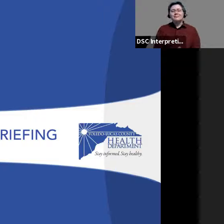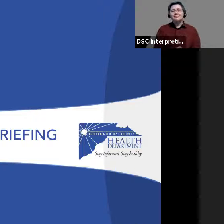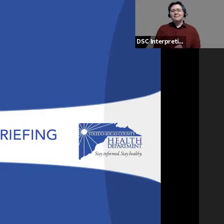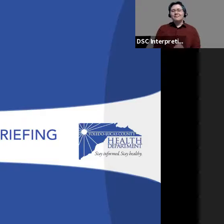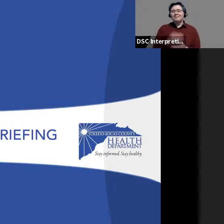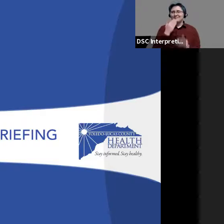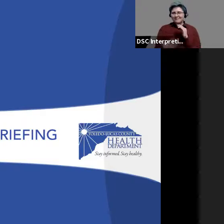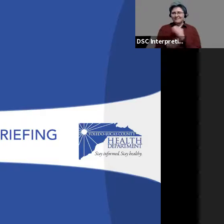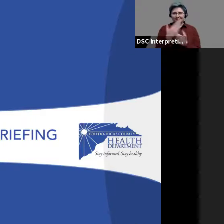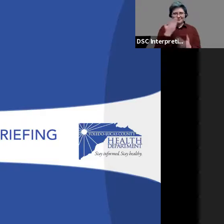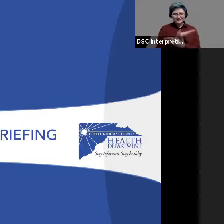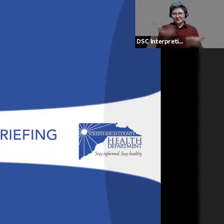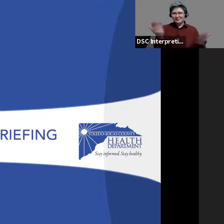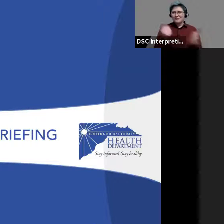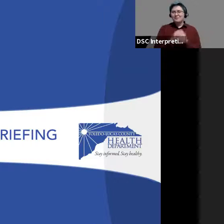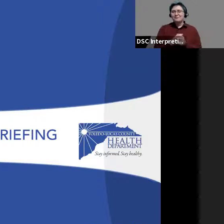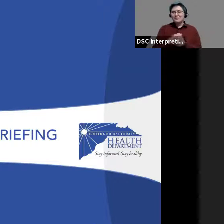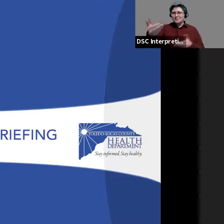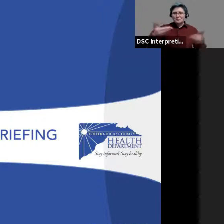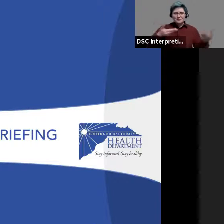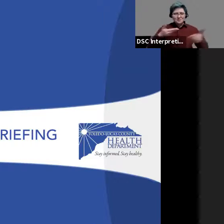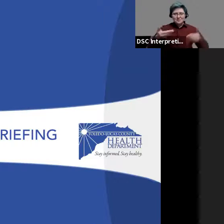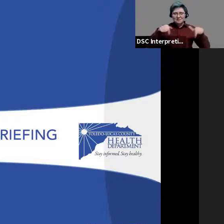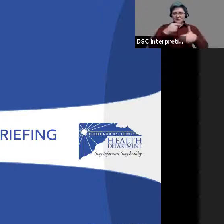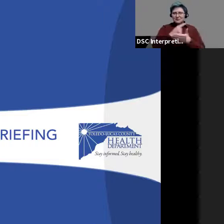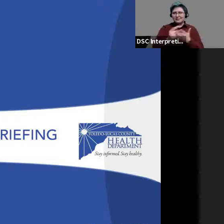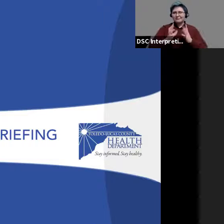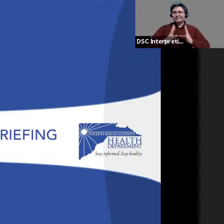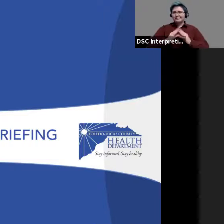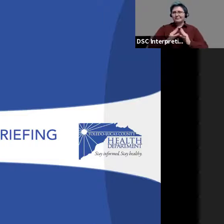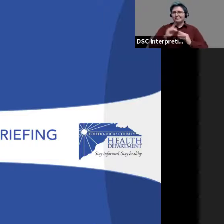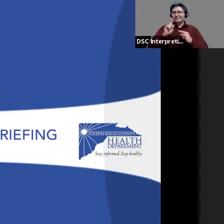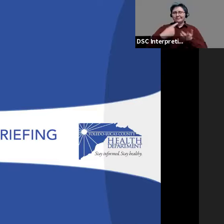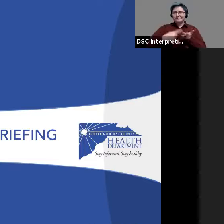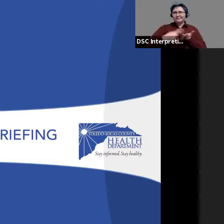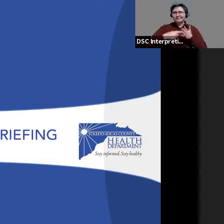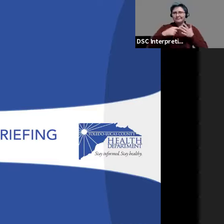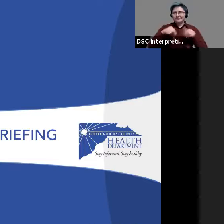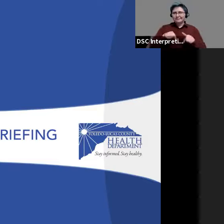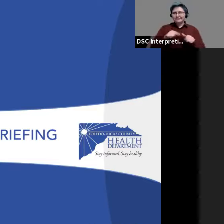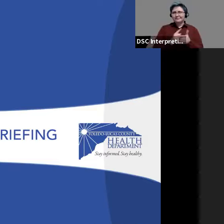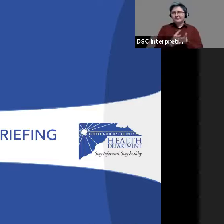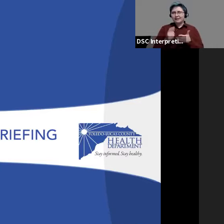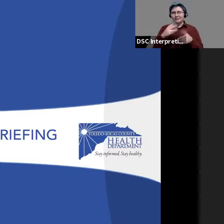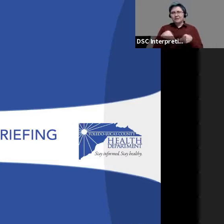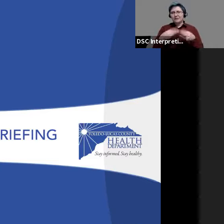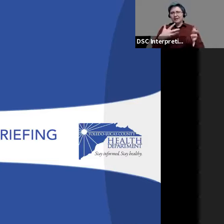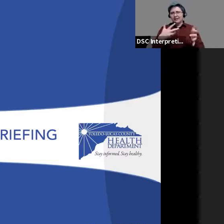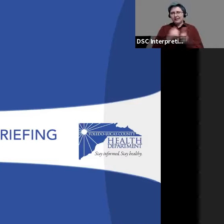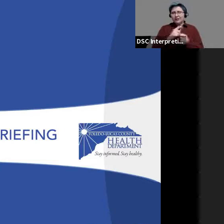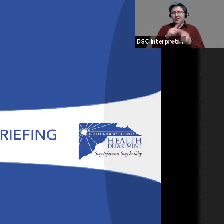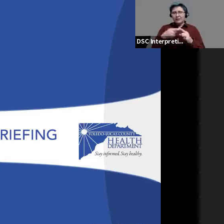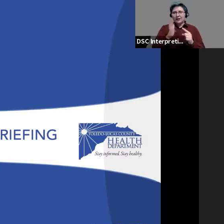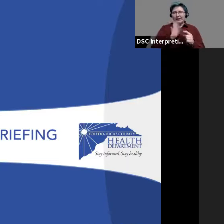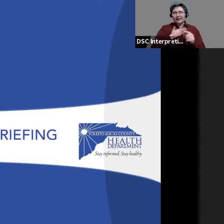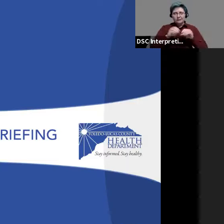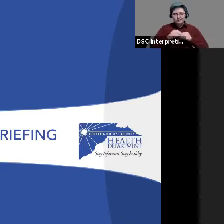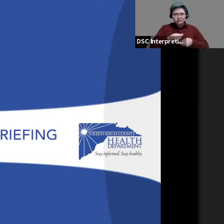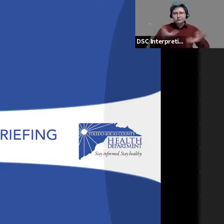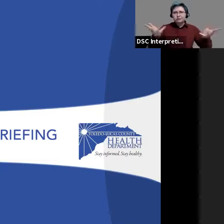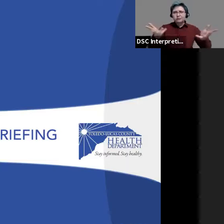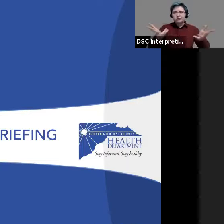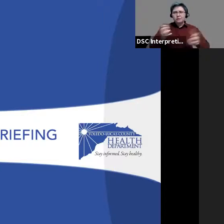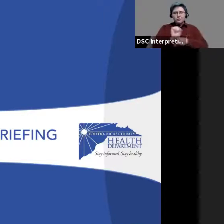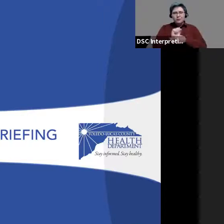Good morning, everybody. And welcome to this week's press conference. Wanted to provide an update on our COVID vaccination distribution efforts